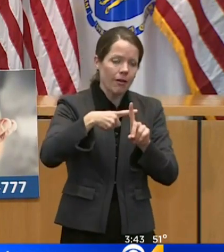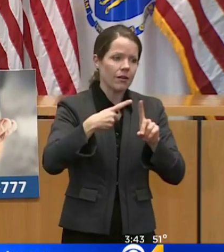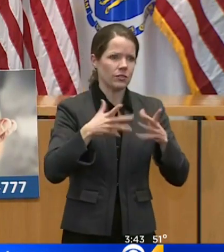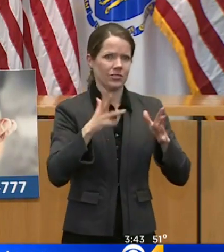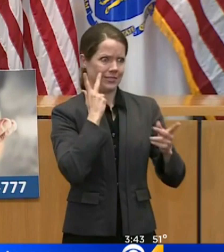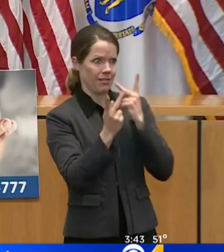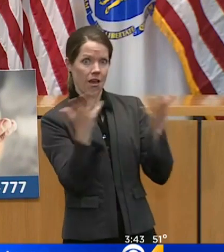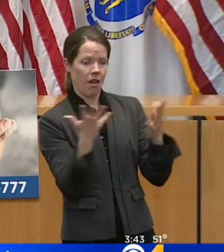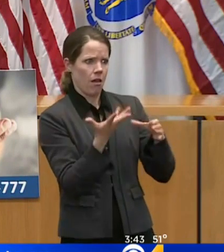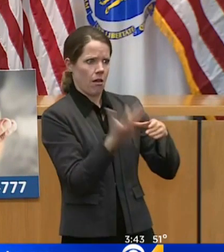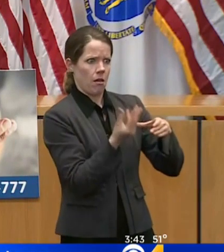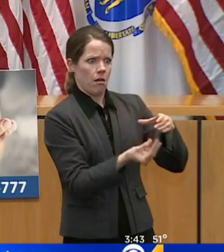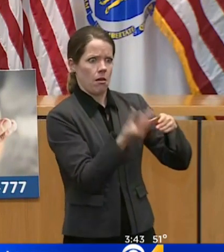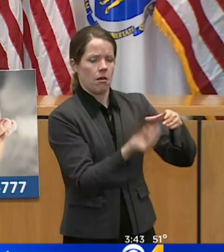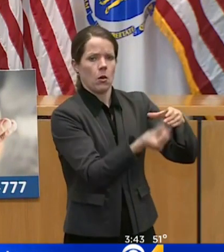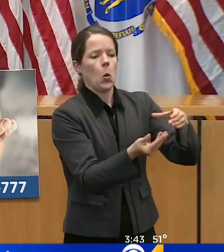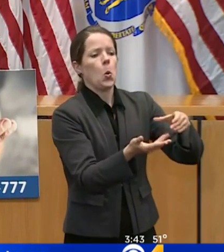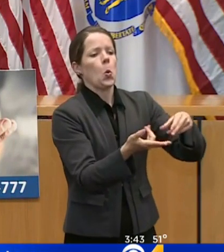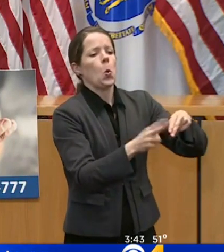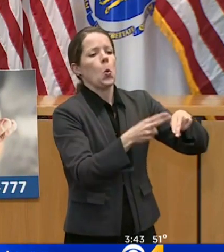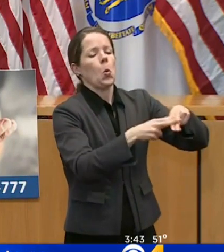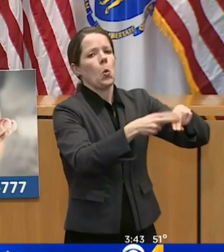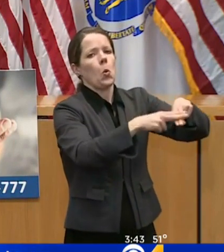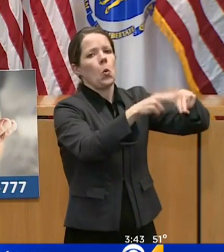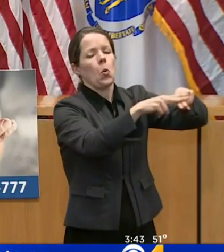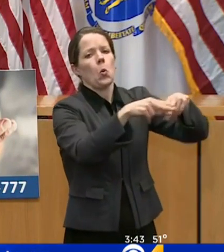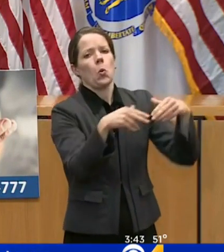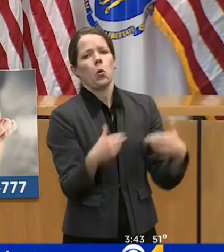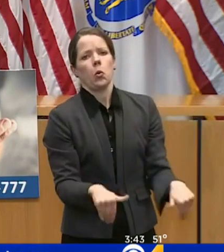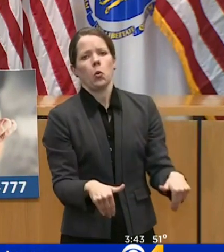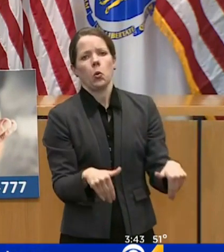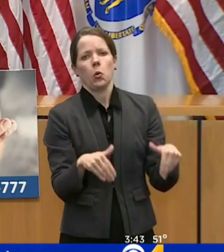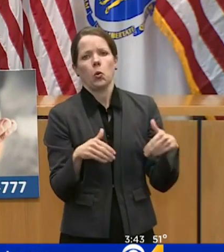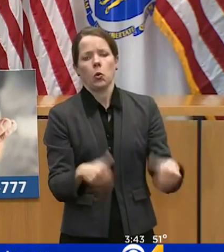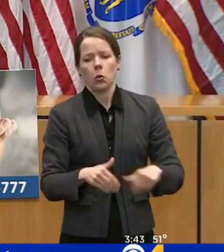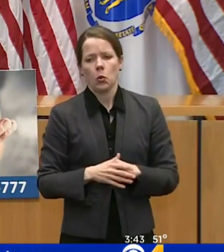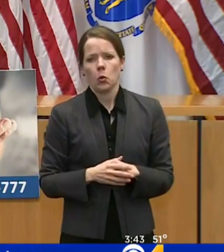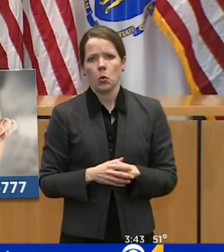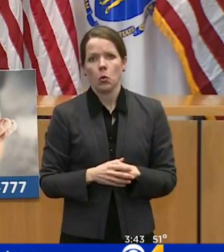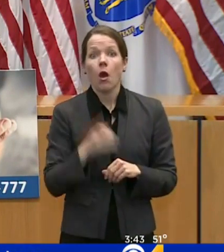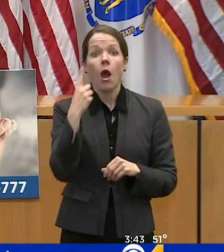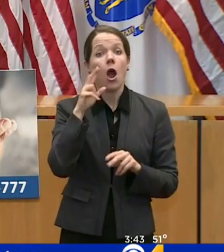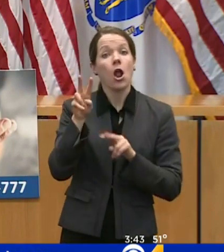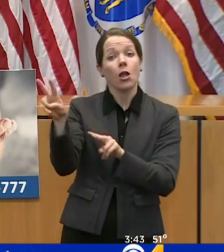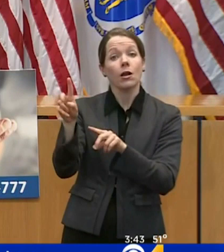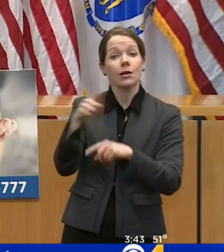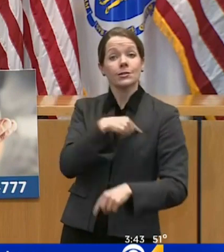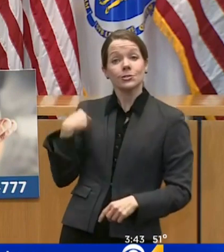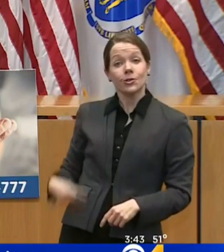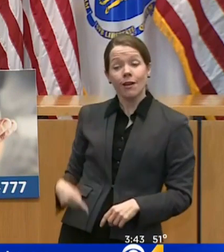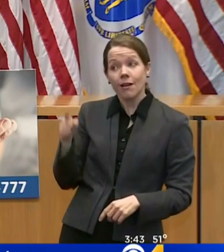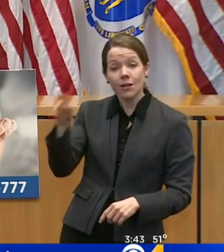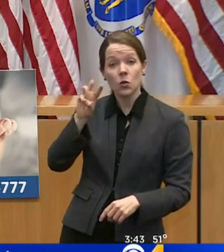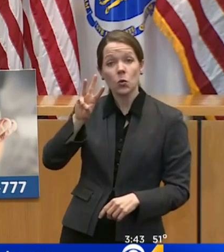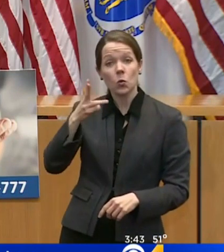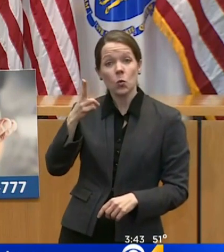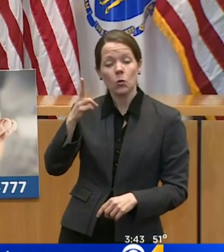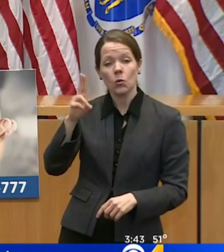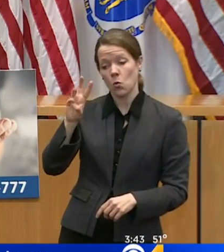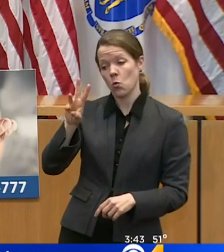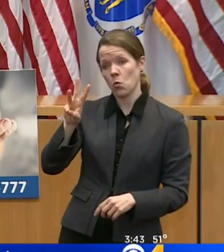At the same time, we've not seen the same steep acceleration seen in either Wuhan, New York, or other places,